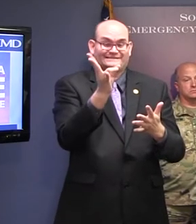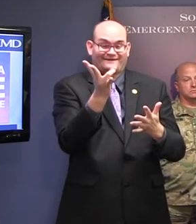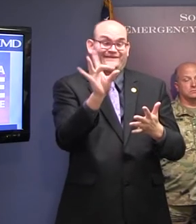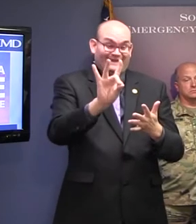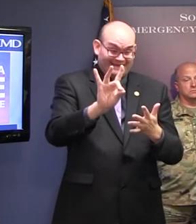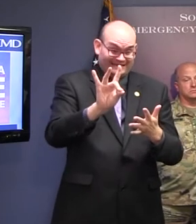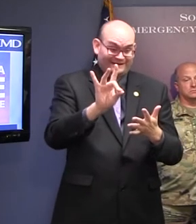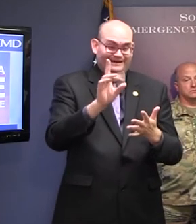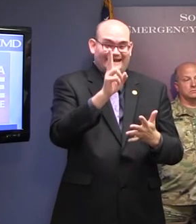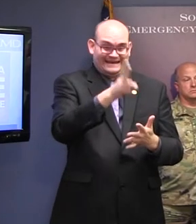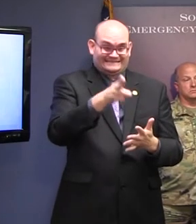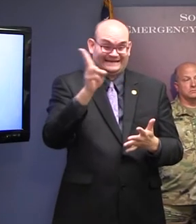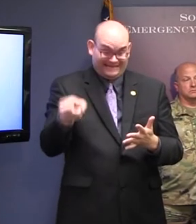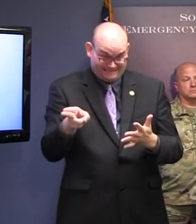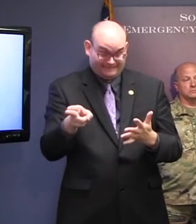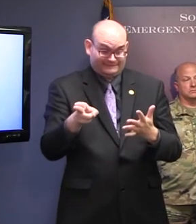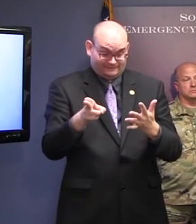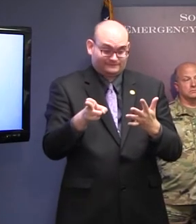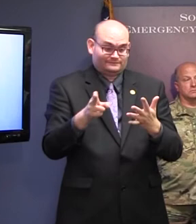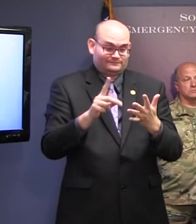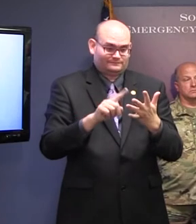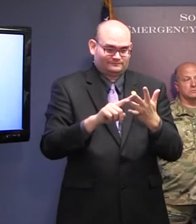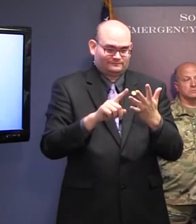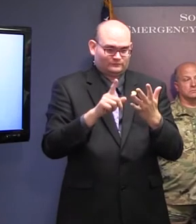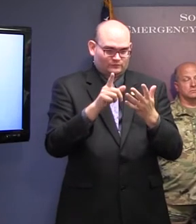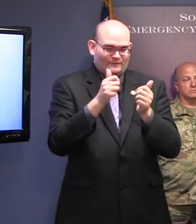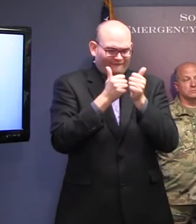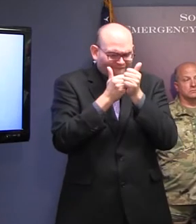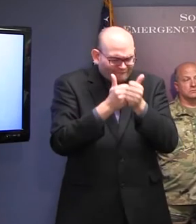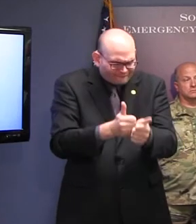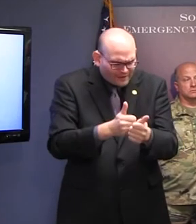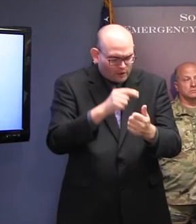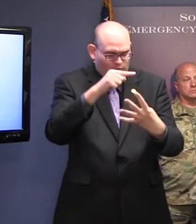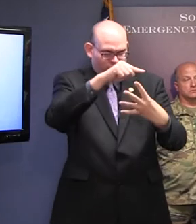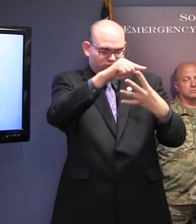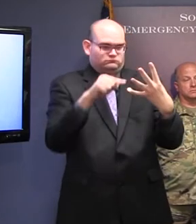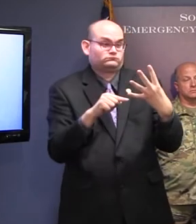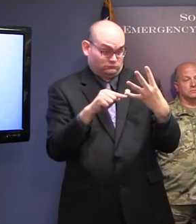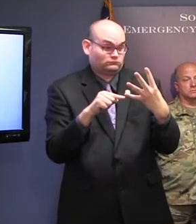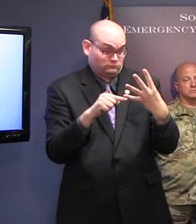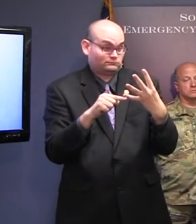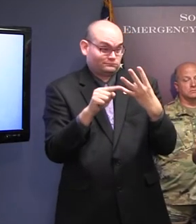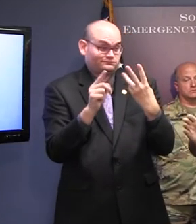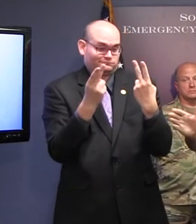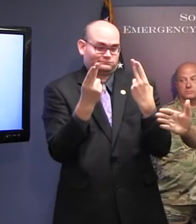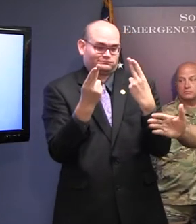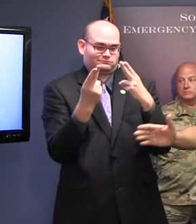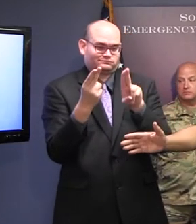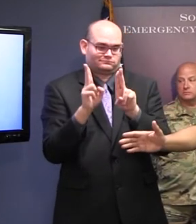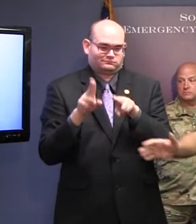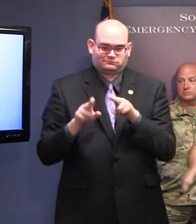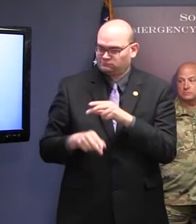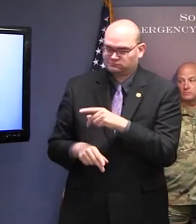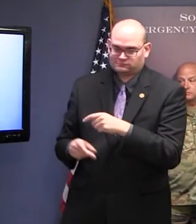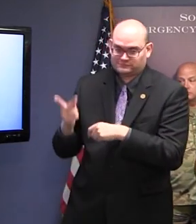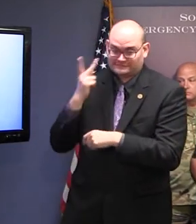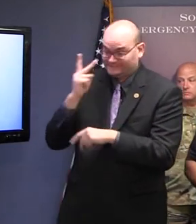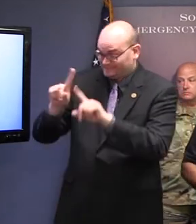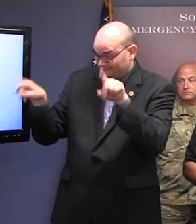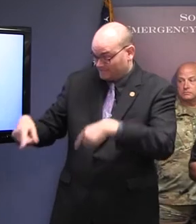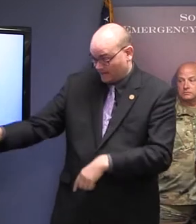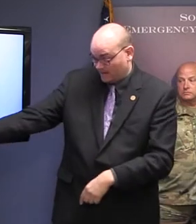Again, please follow your evacuation orders. I would like to direct your attention to this sign here.